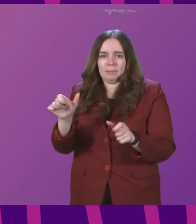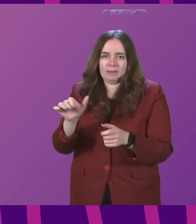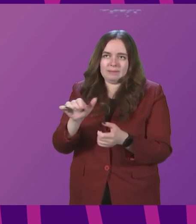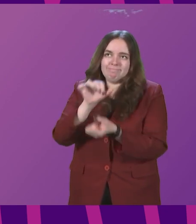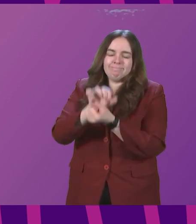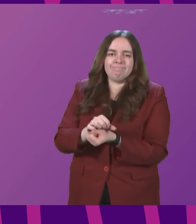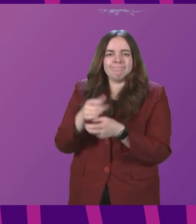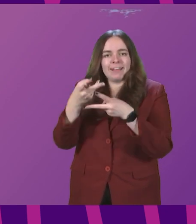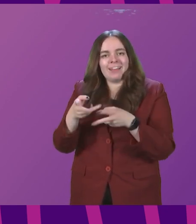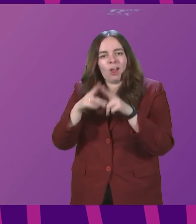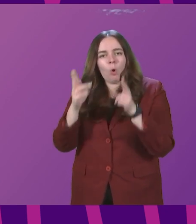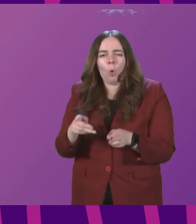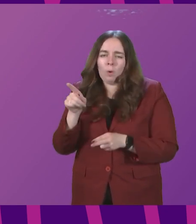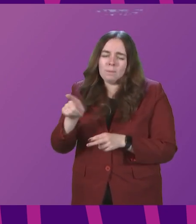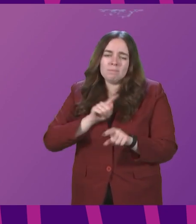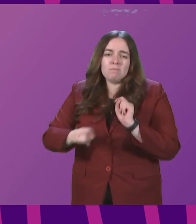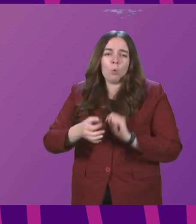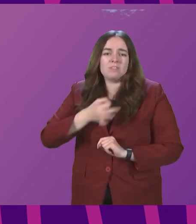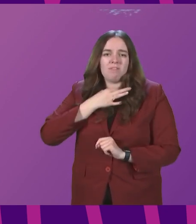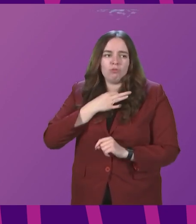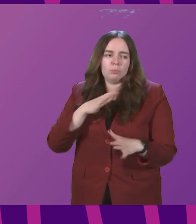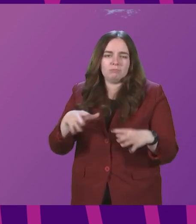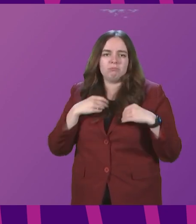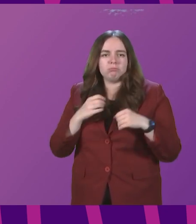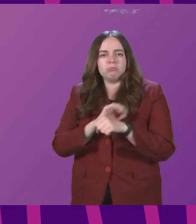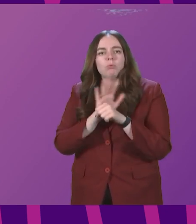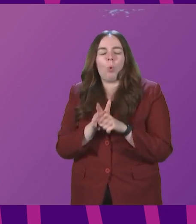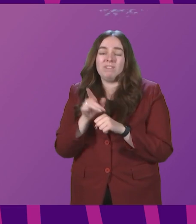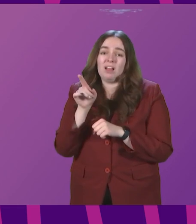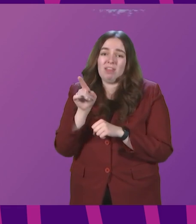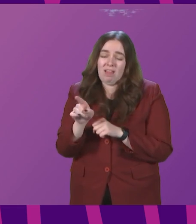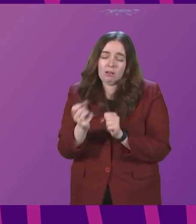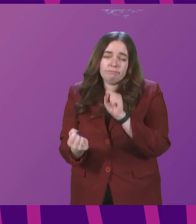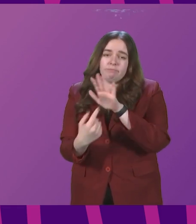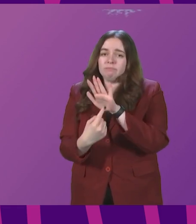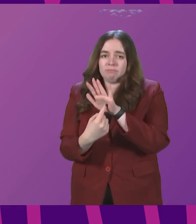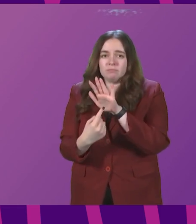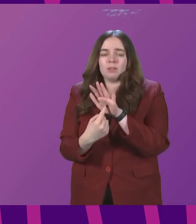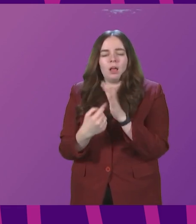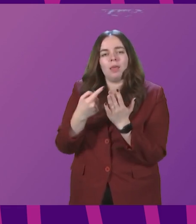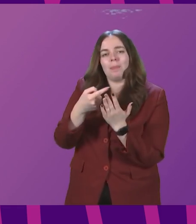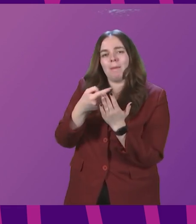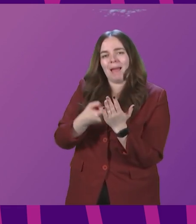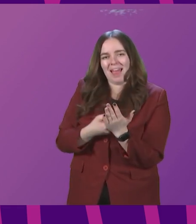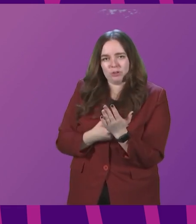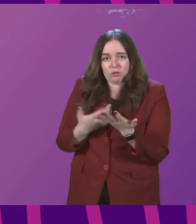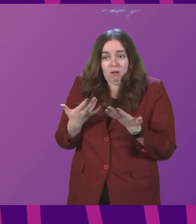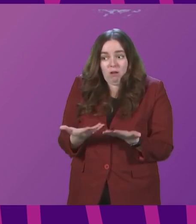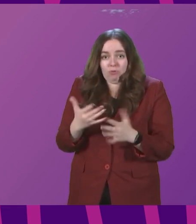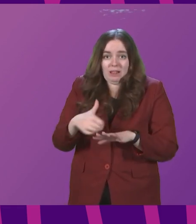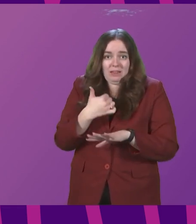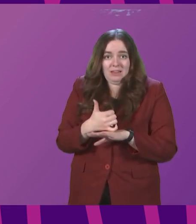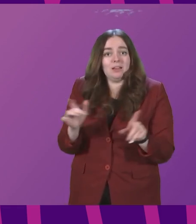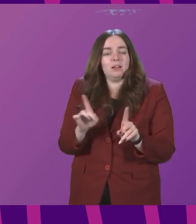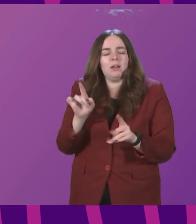often most vulnerable to COVID is an overriding priority. The measures that are currently in place